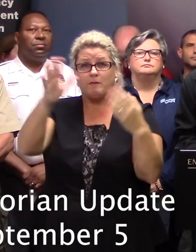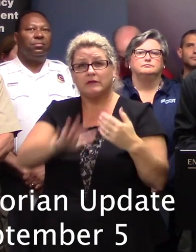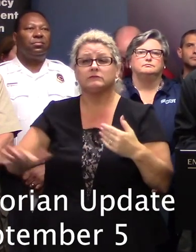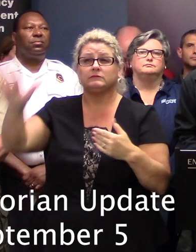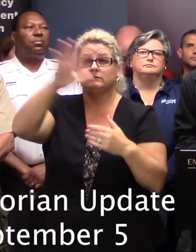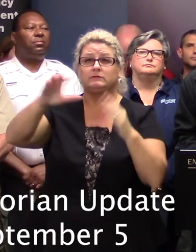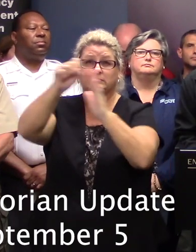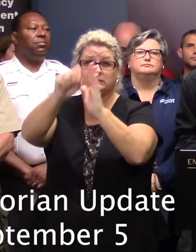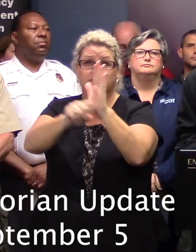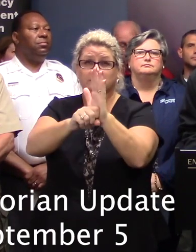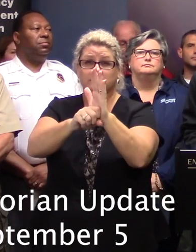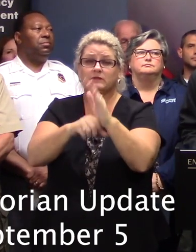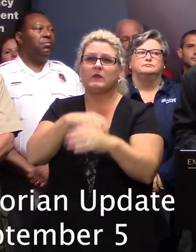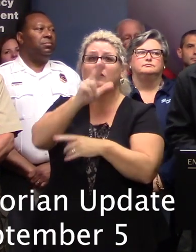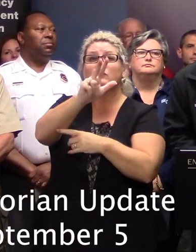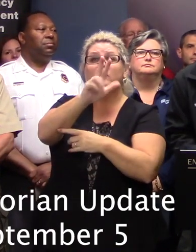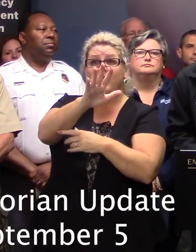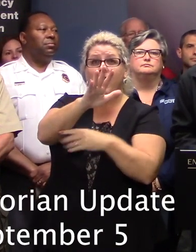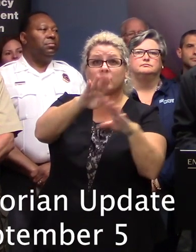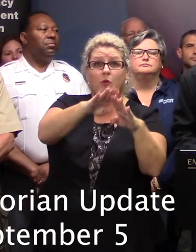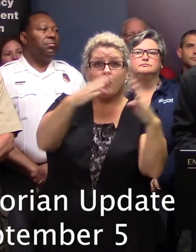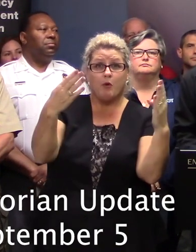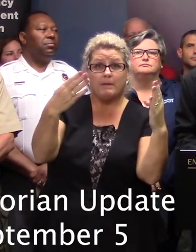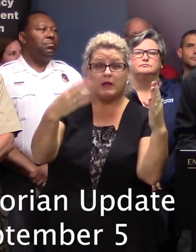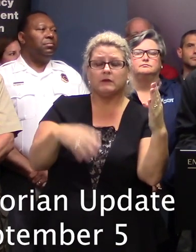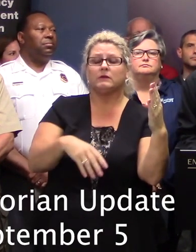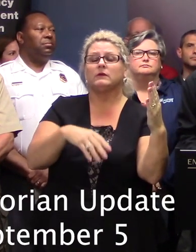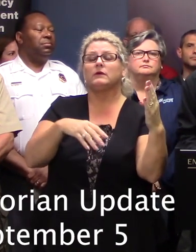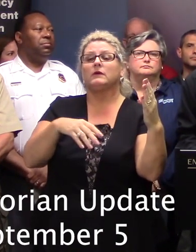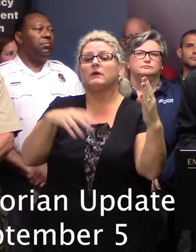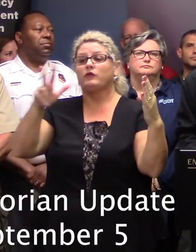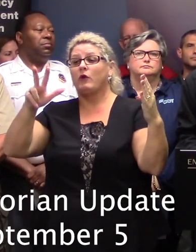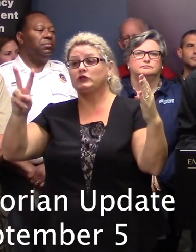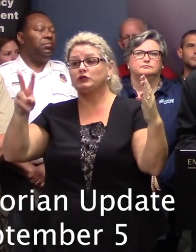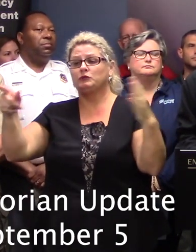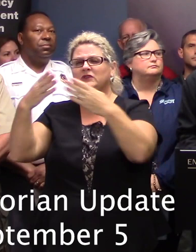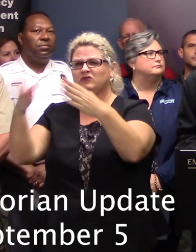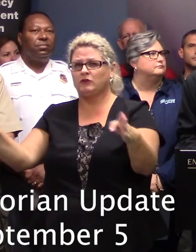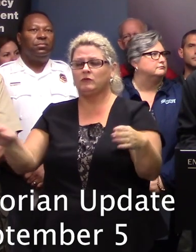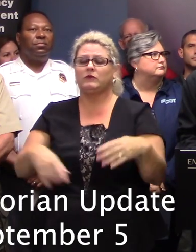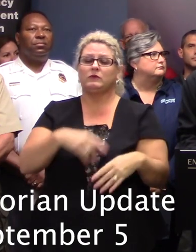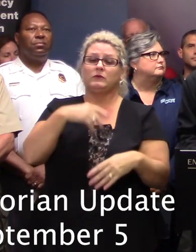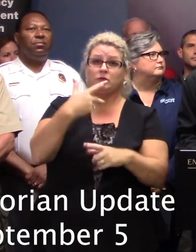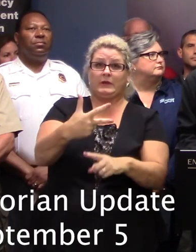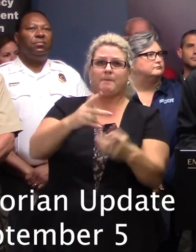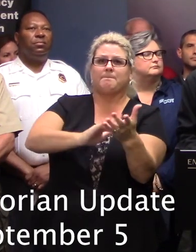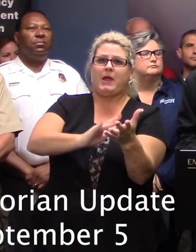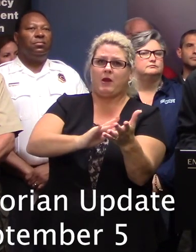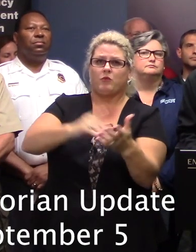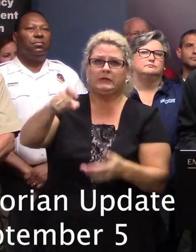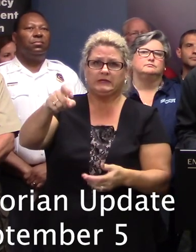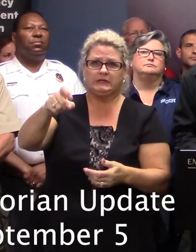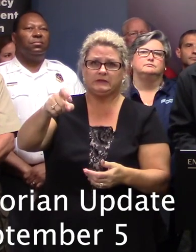Of the 35 shelters that are operating, 32 are general population shelters, and three are medical needs shelters, and